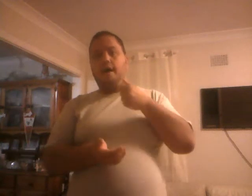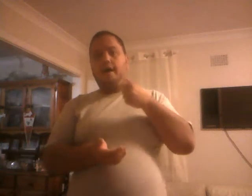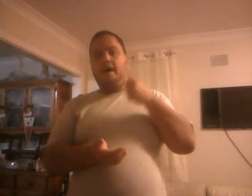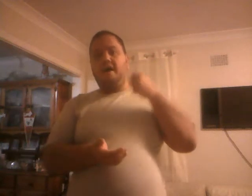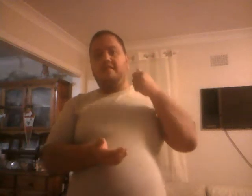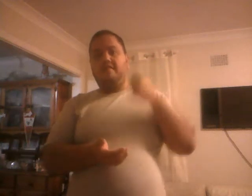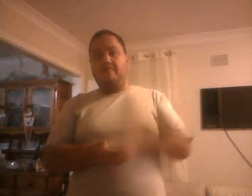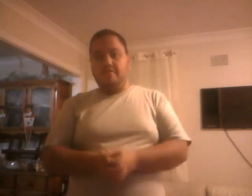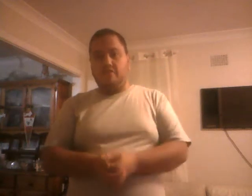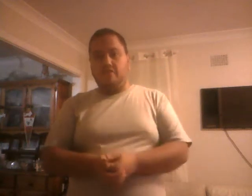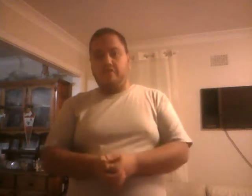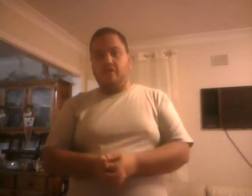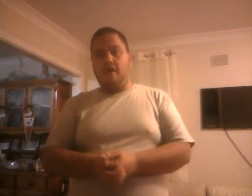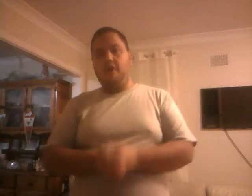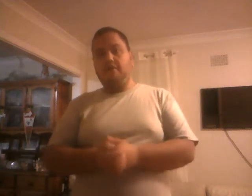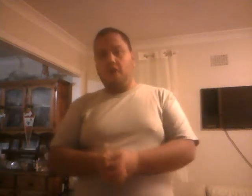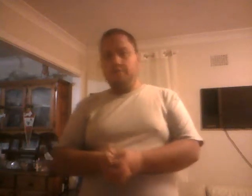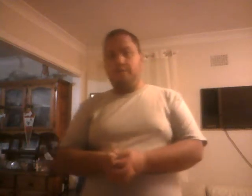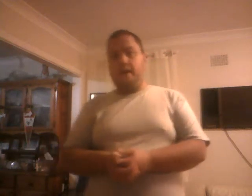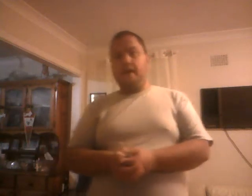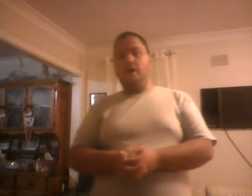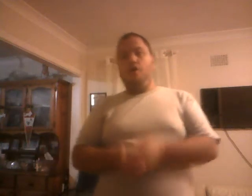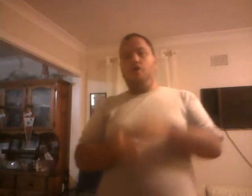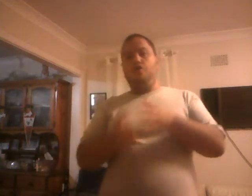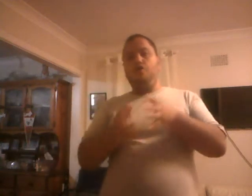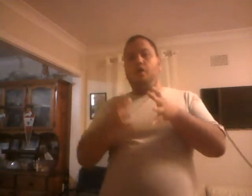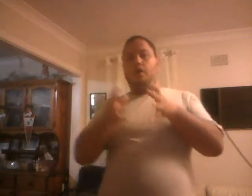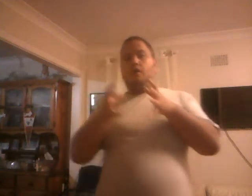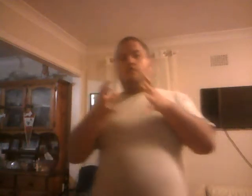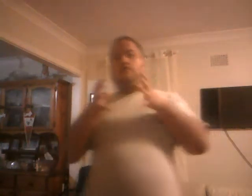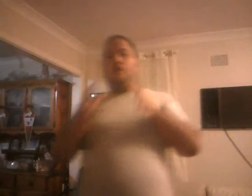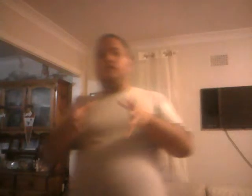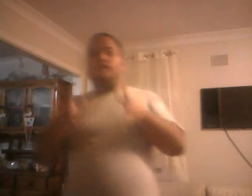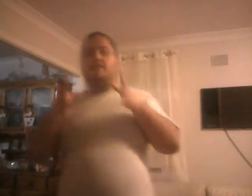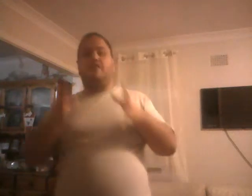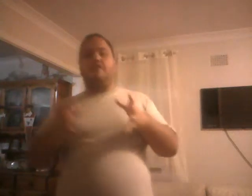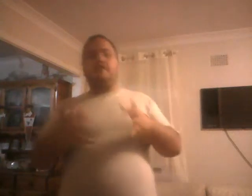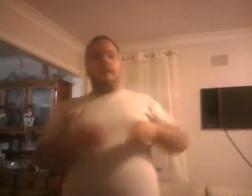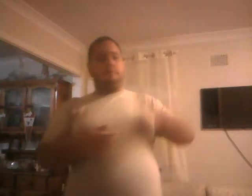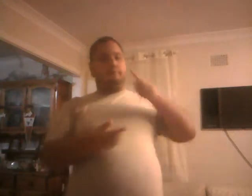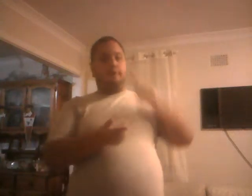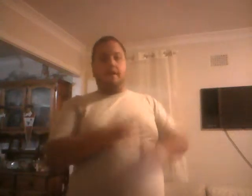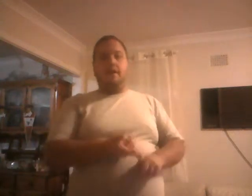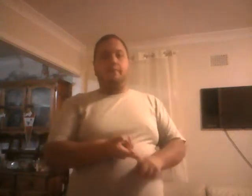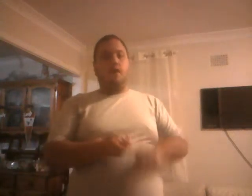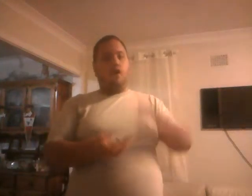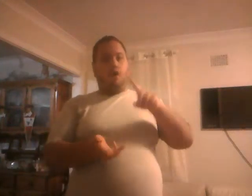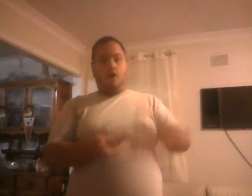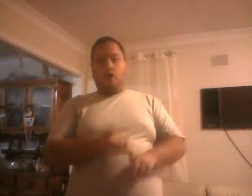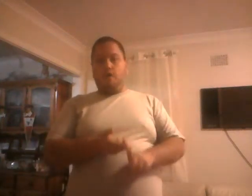my sisters of cosplay, who don't deserve to get beaten up or